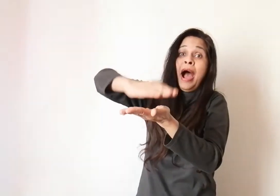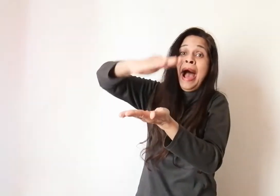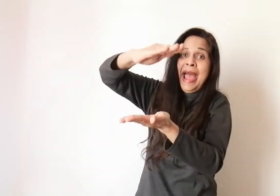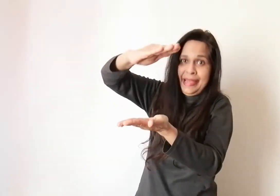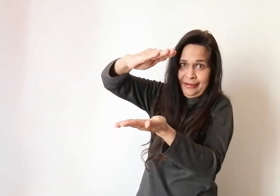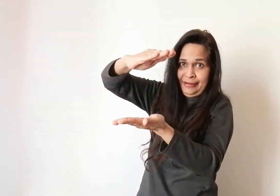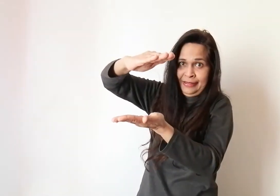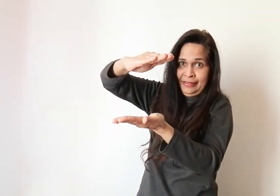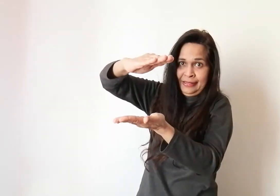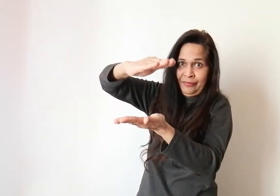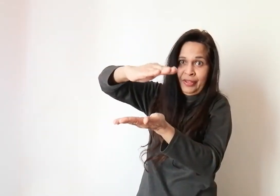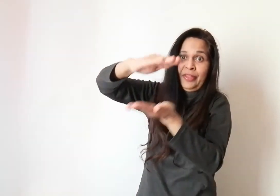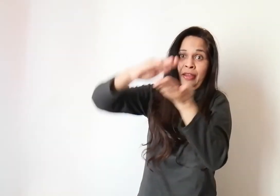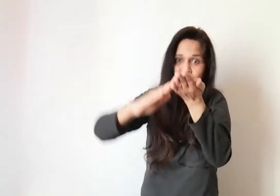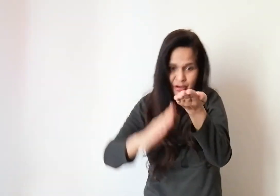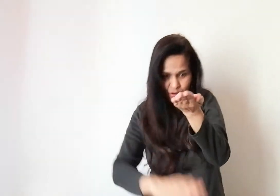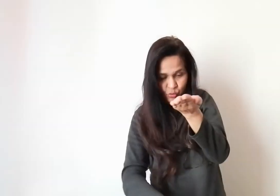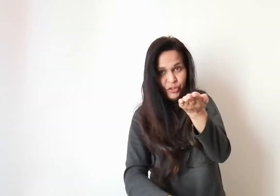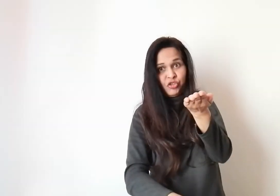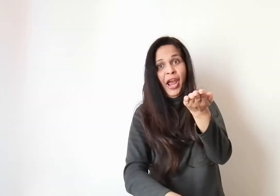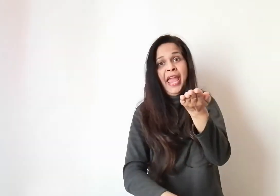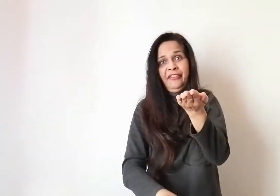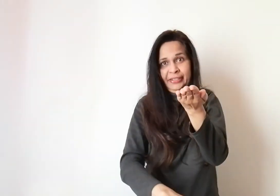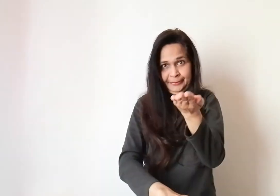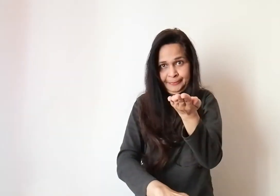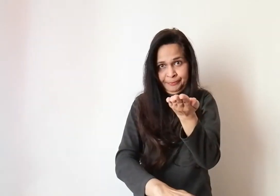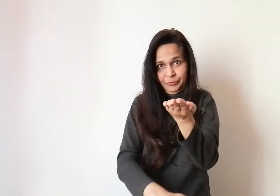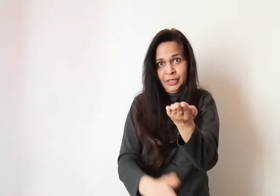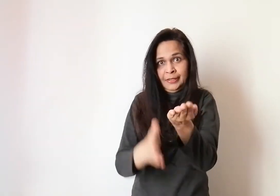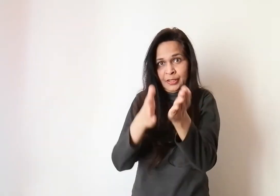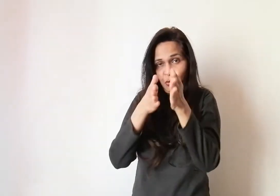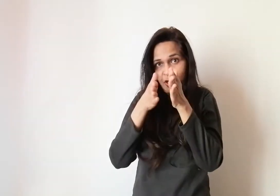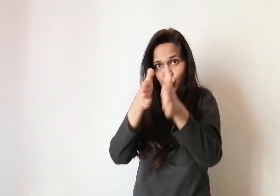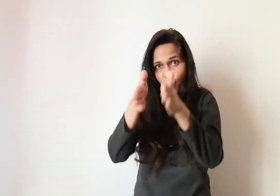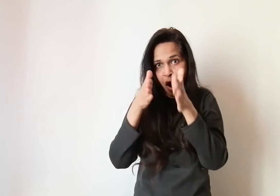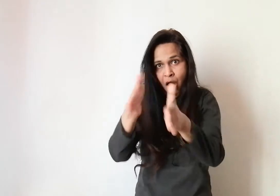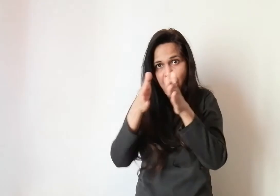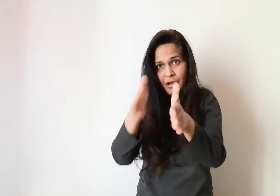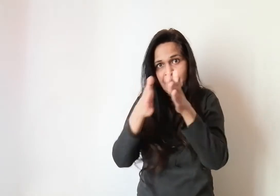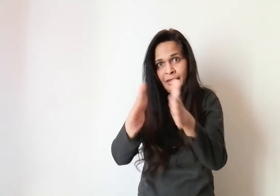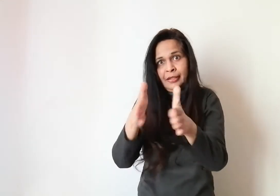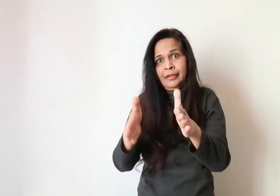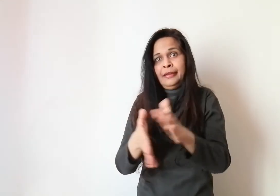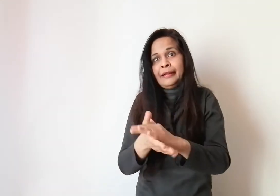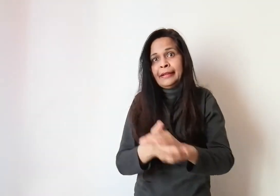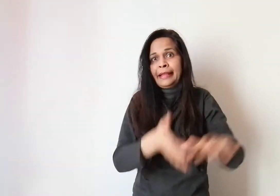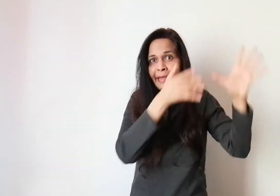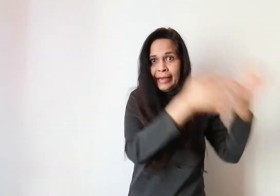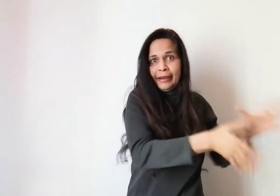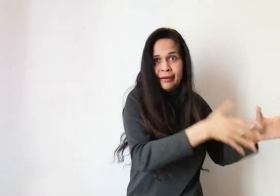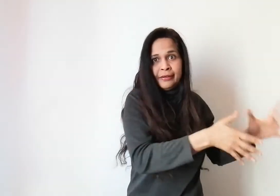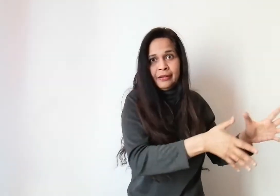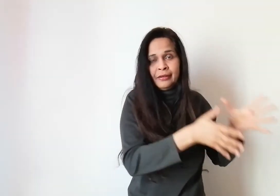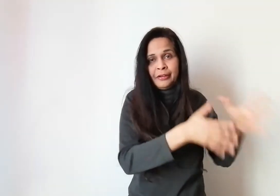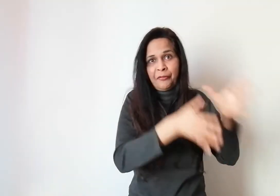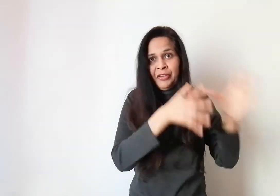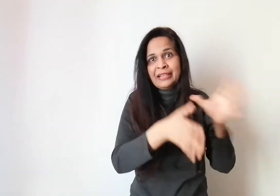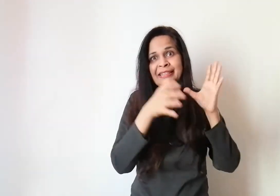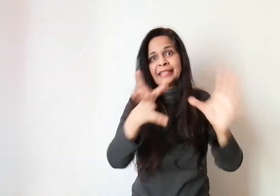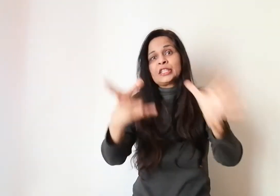higher than the car driving. So when you walk, the car or the vehicle cannot